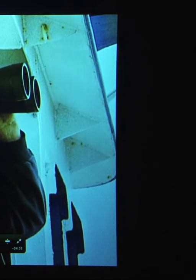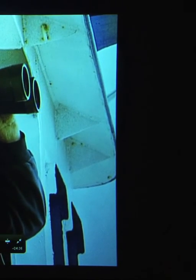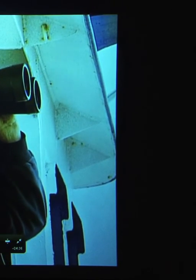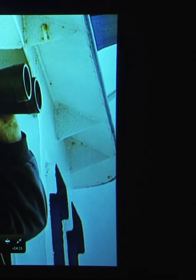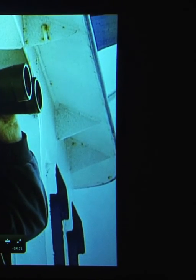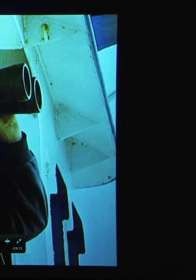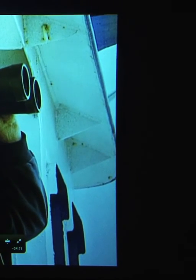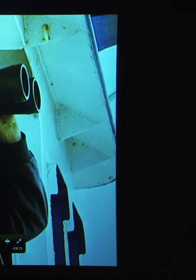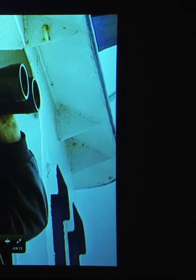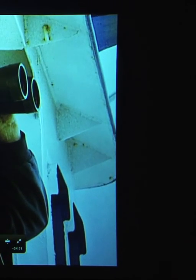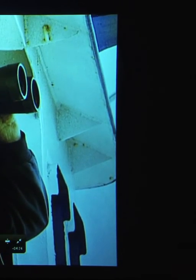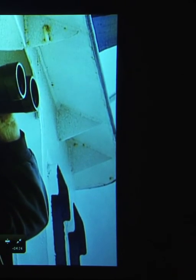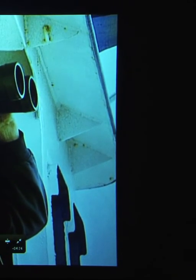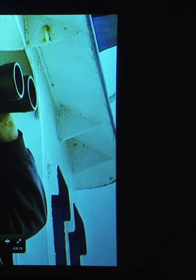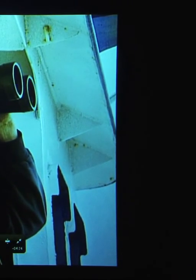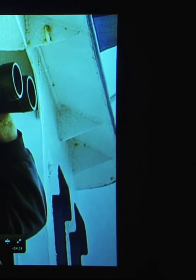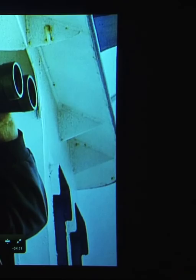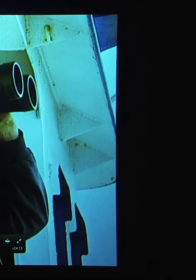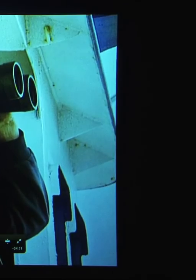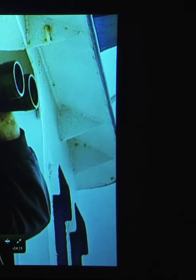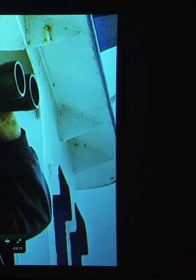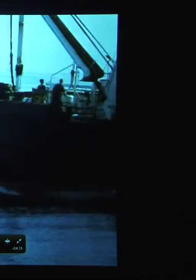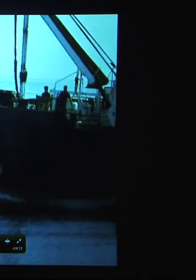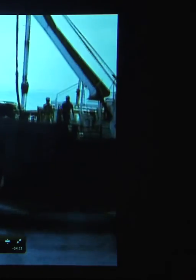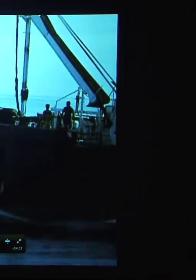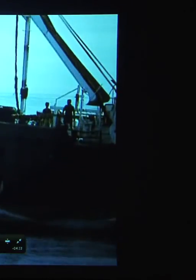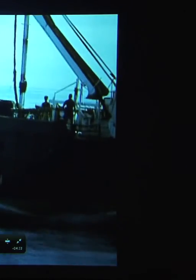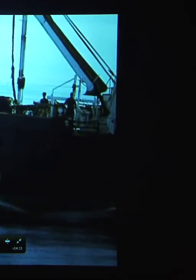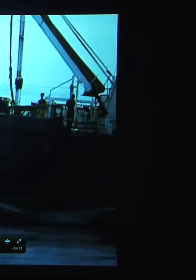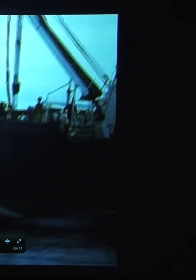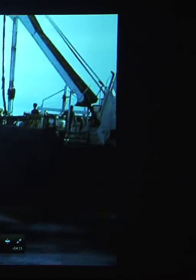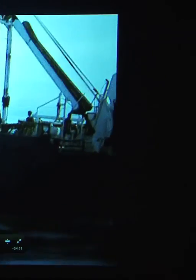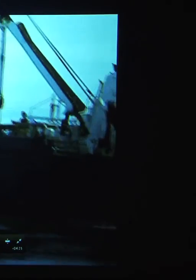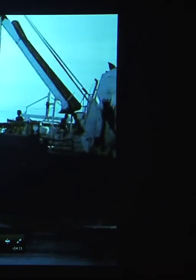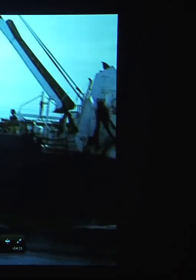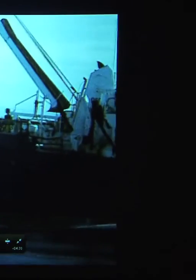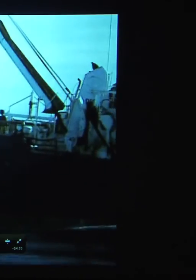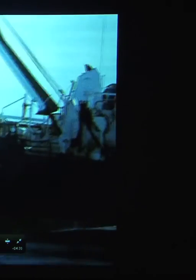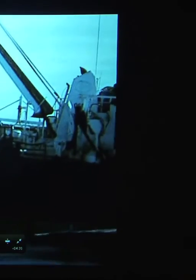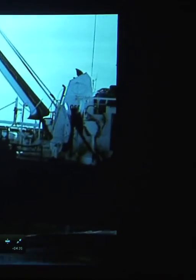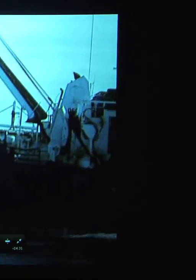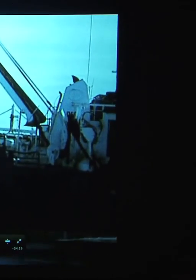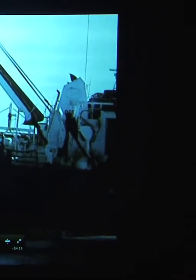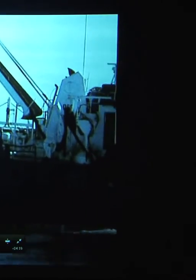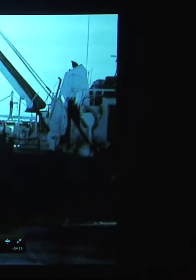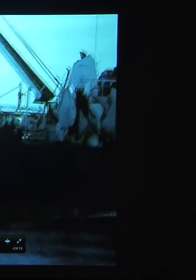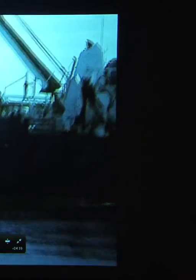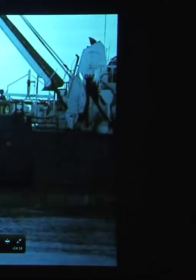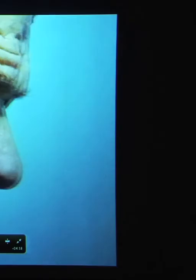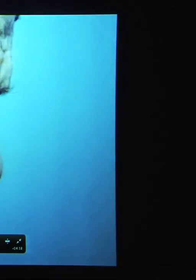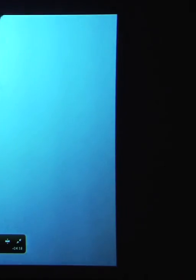had been pulled from the oceans, tuna stocks plummeted. And when fish quality began to drop, the market crashed.